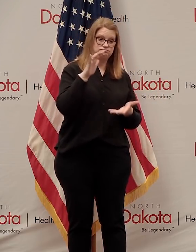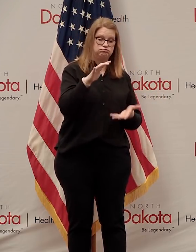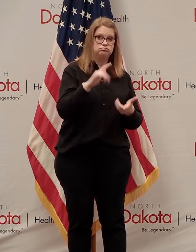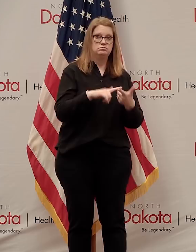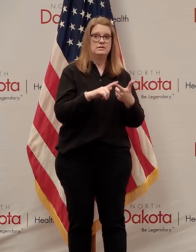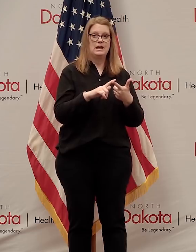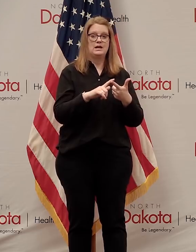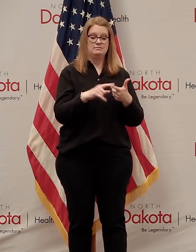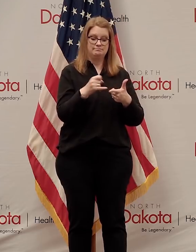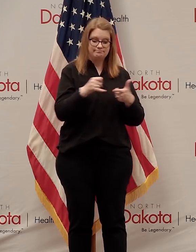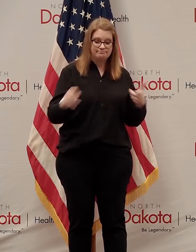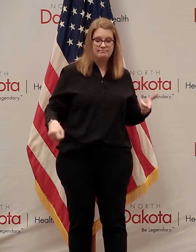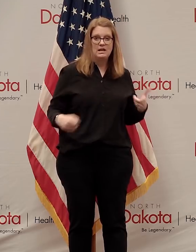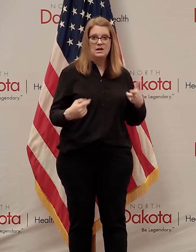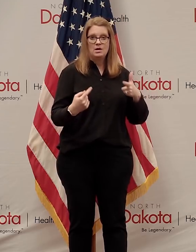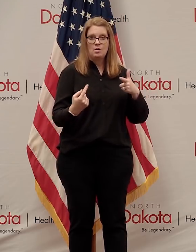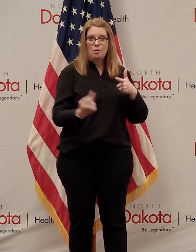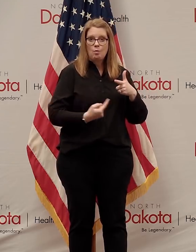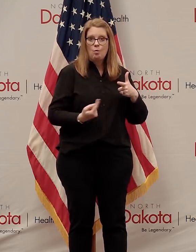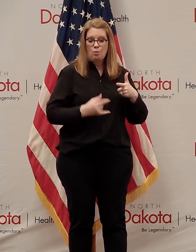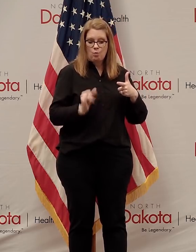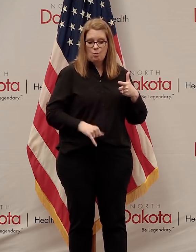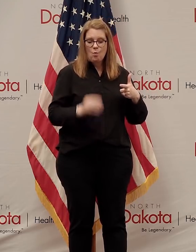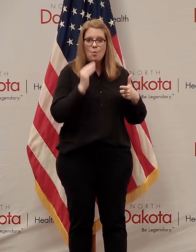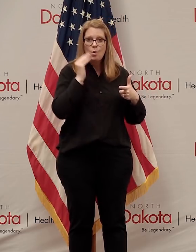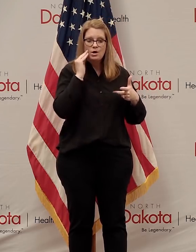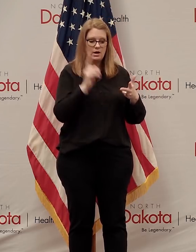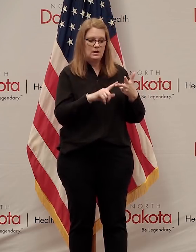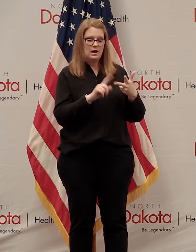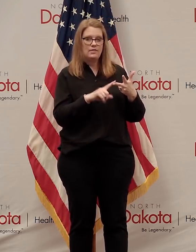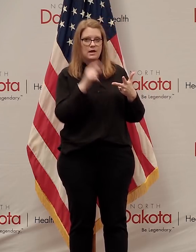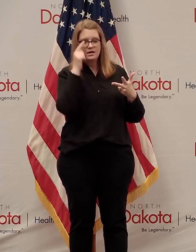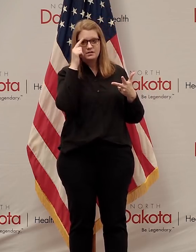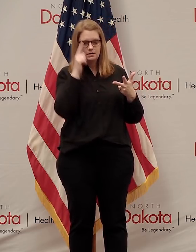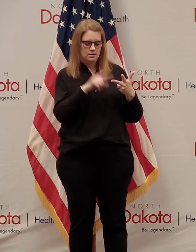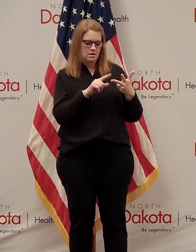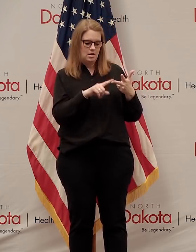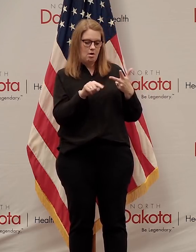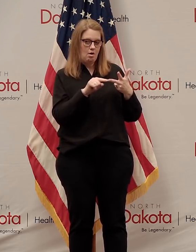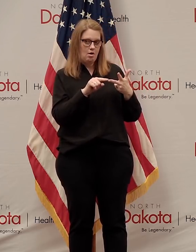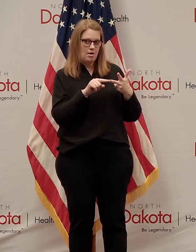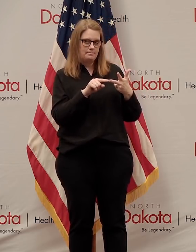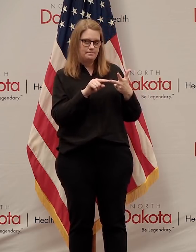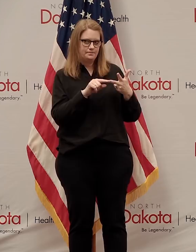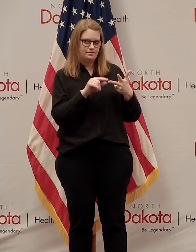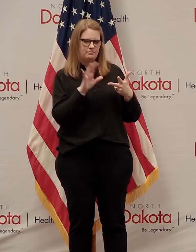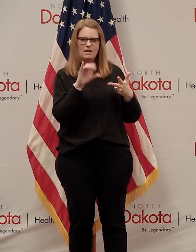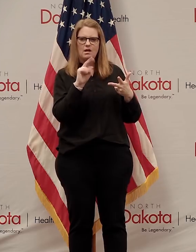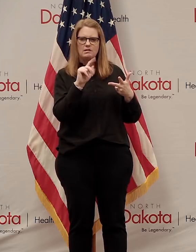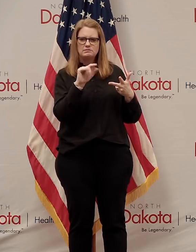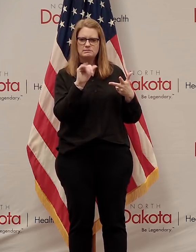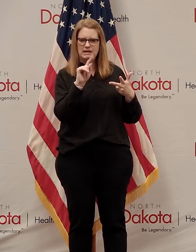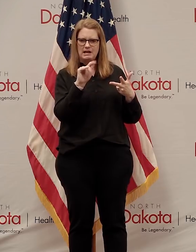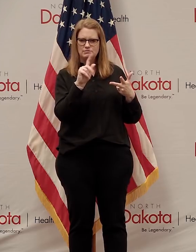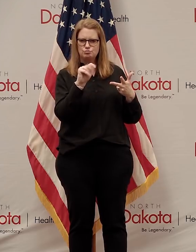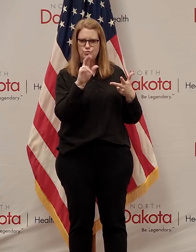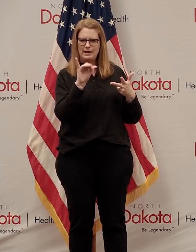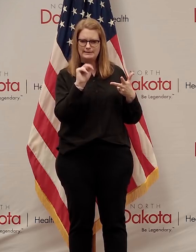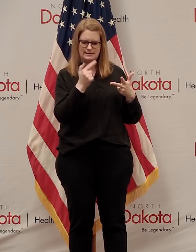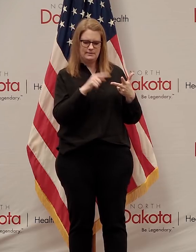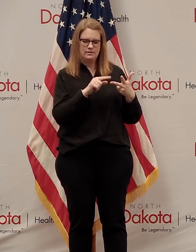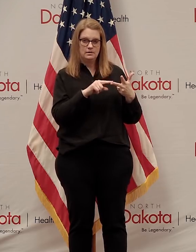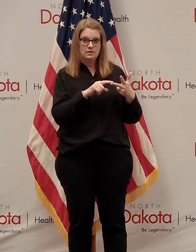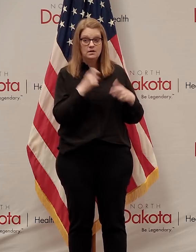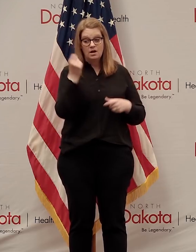to take on risk. I mean, we're dialing, dial up a little risk of more spread when you open back up, you know, businesses that